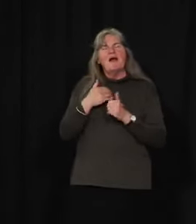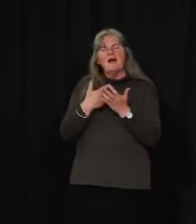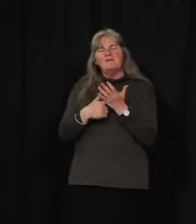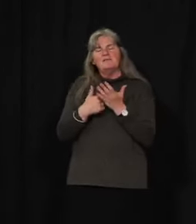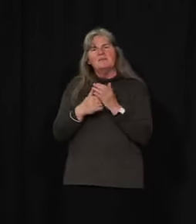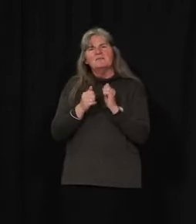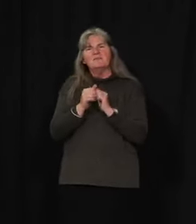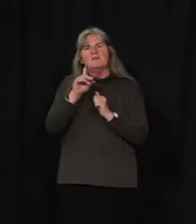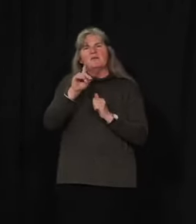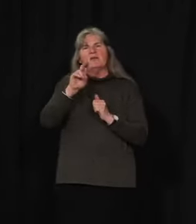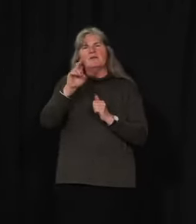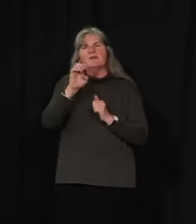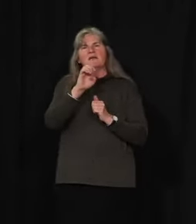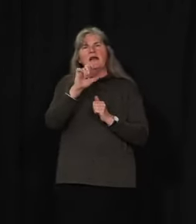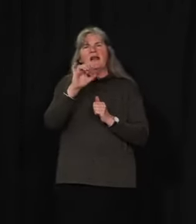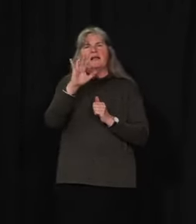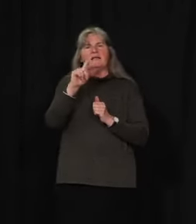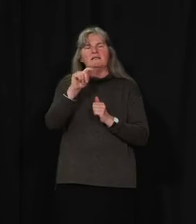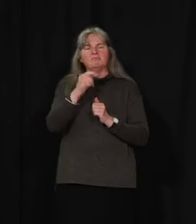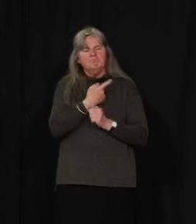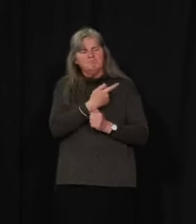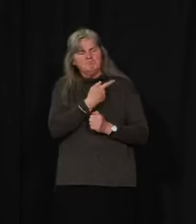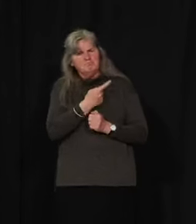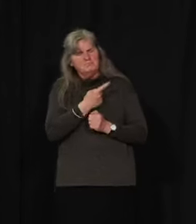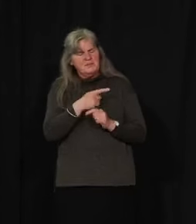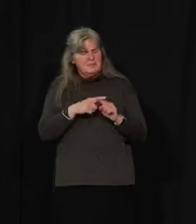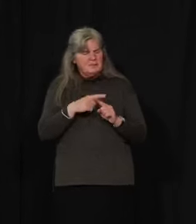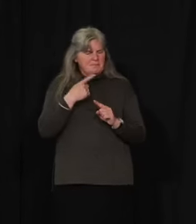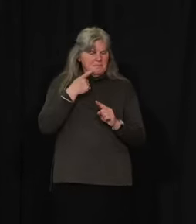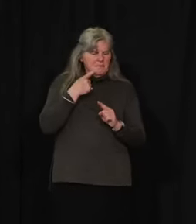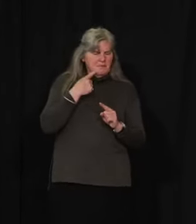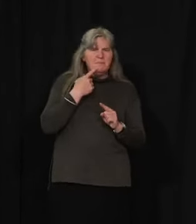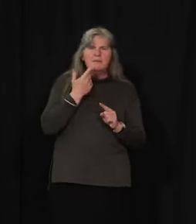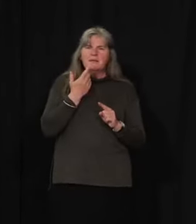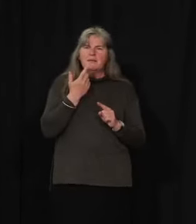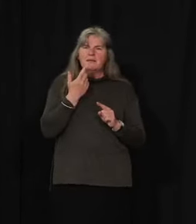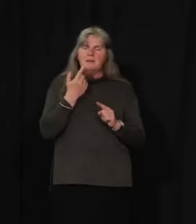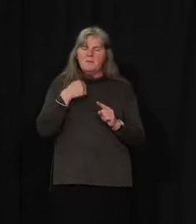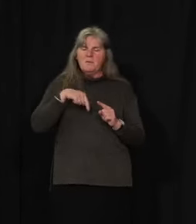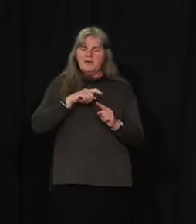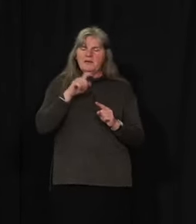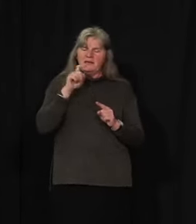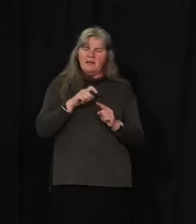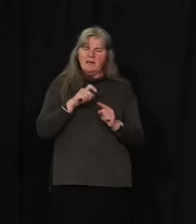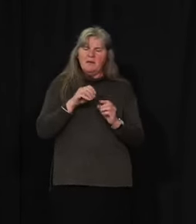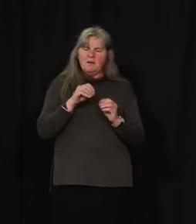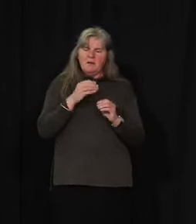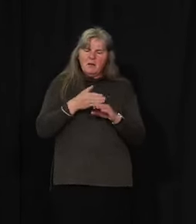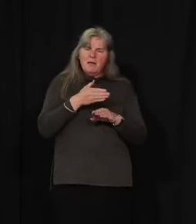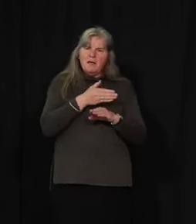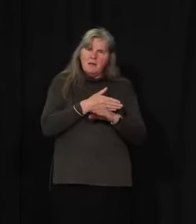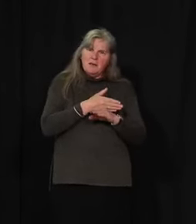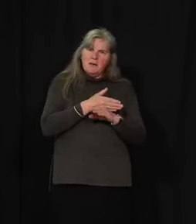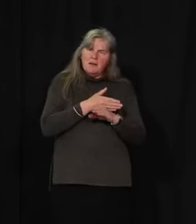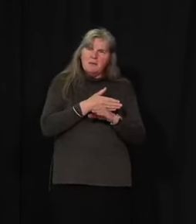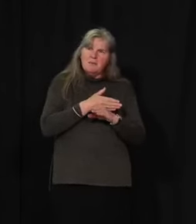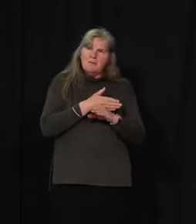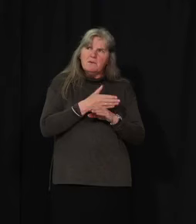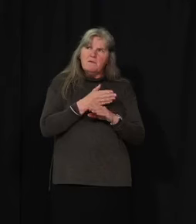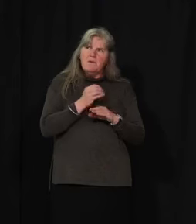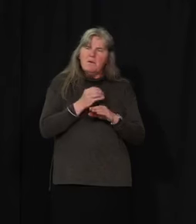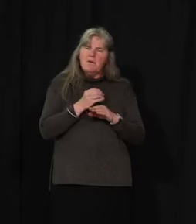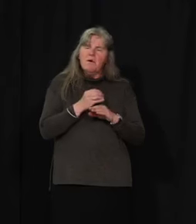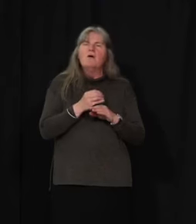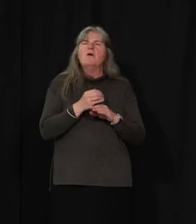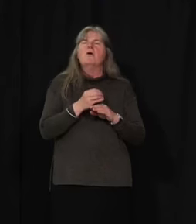yesterday, and we were talking about maybe the need to get better at, short of enforcement, but just being better